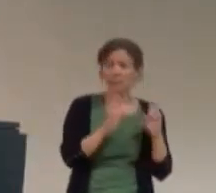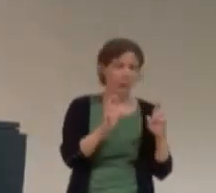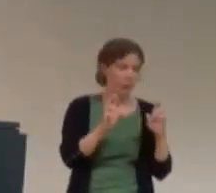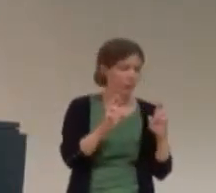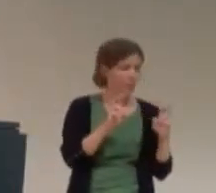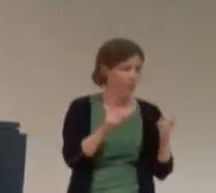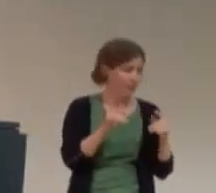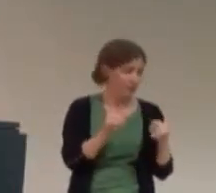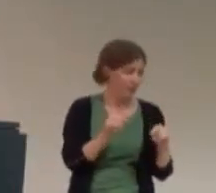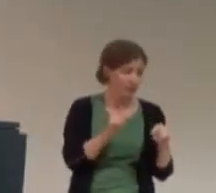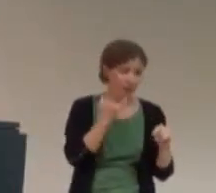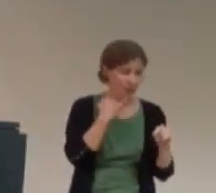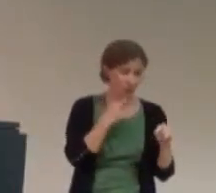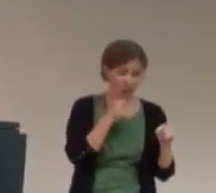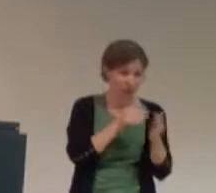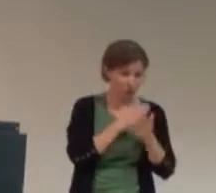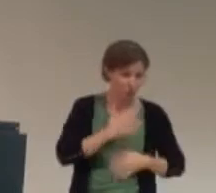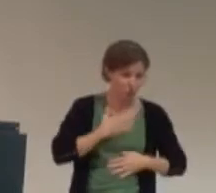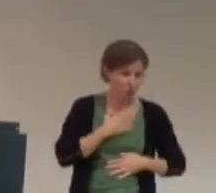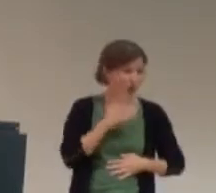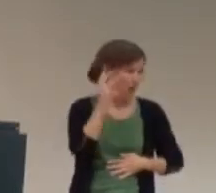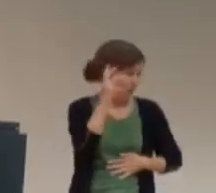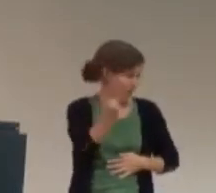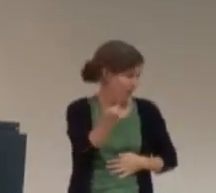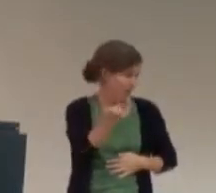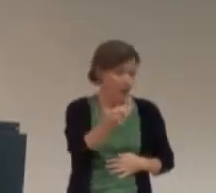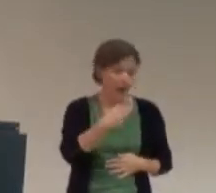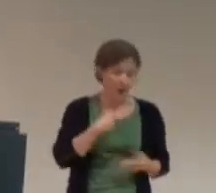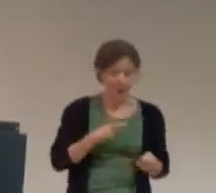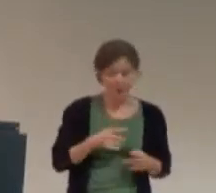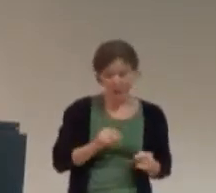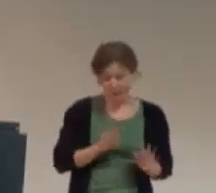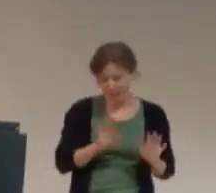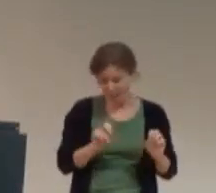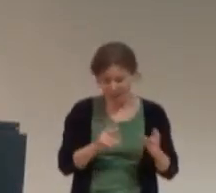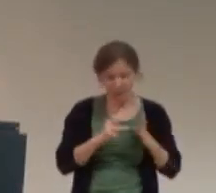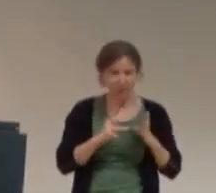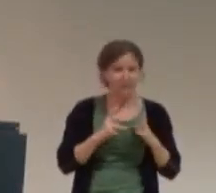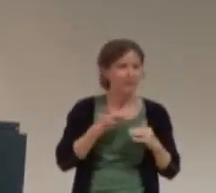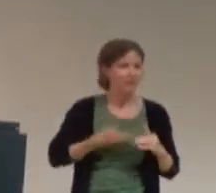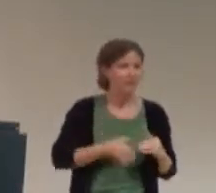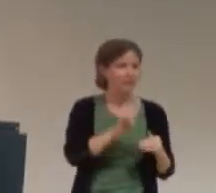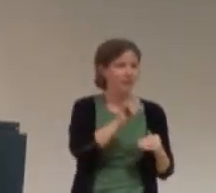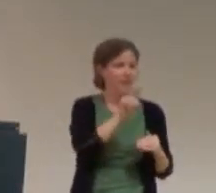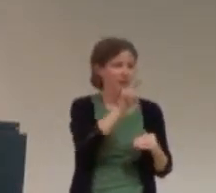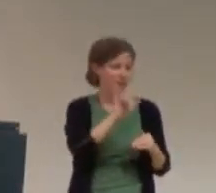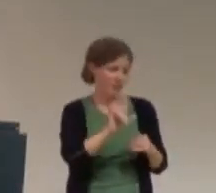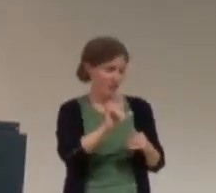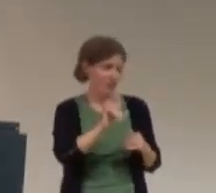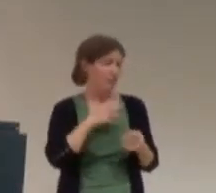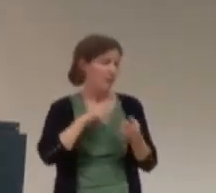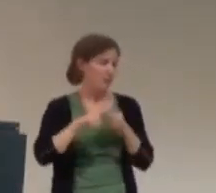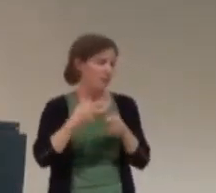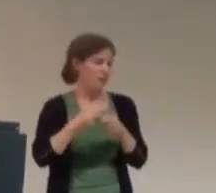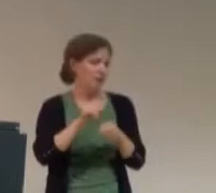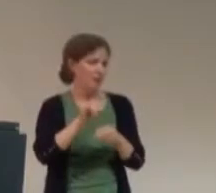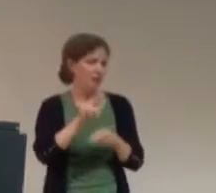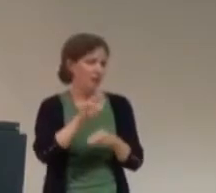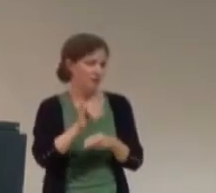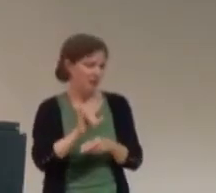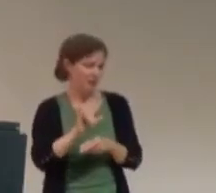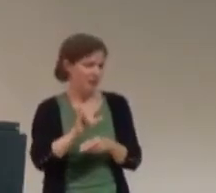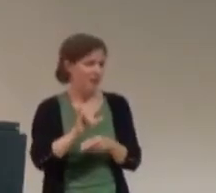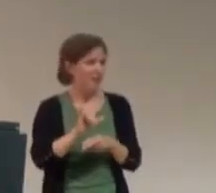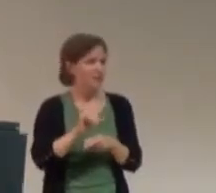we'll deal with it. If you want, you will walk out, and I'll deal with that. So I'm Ivy. That's what my friends call me. It's a